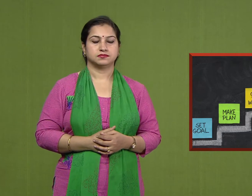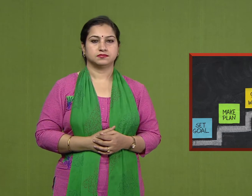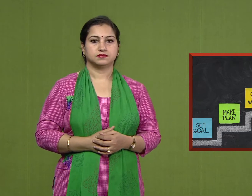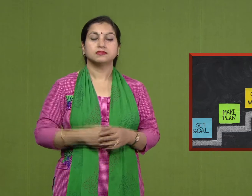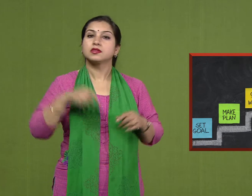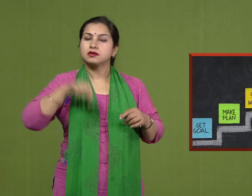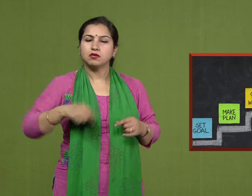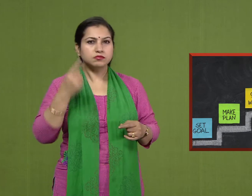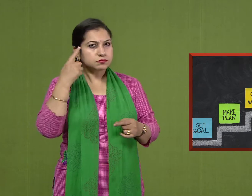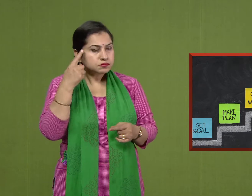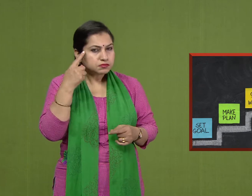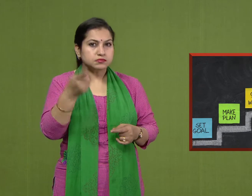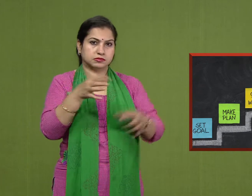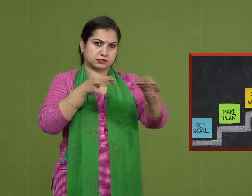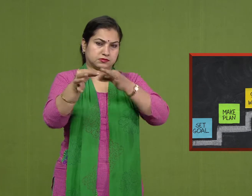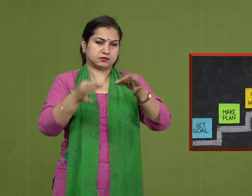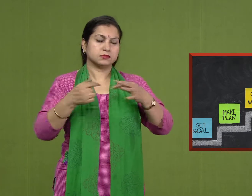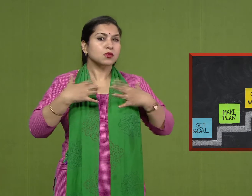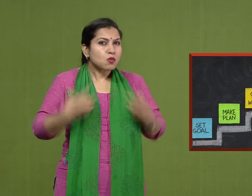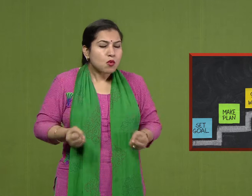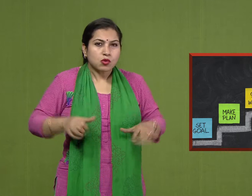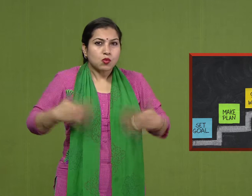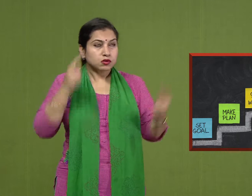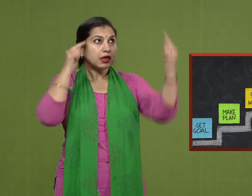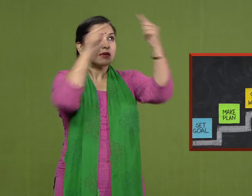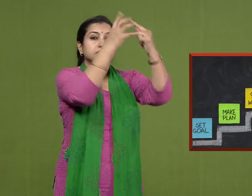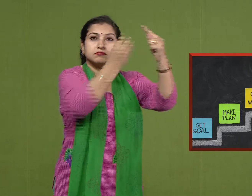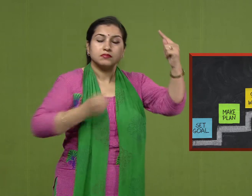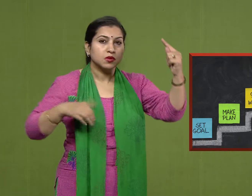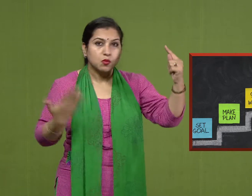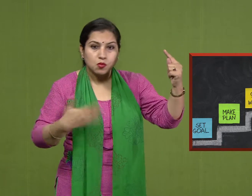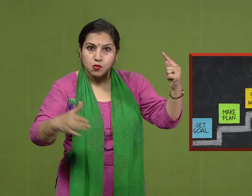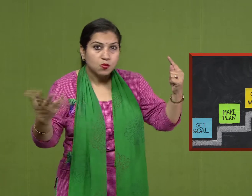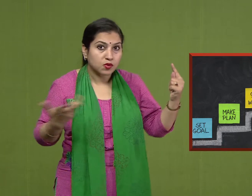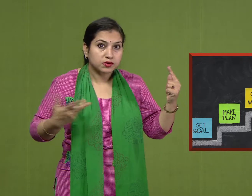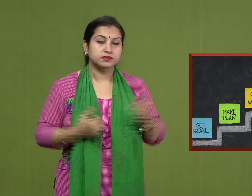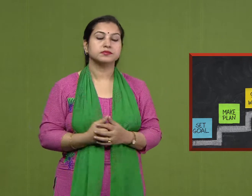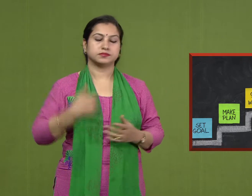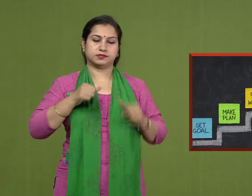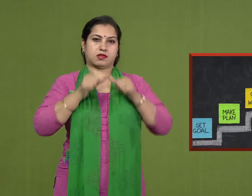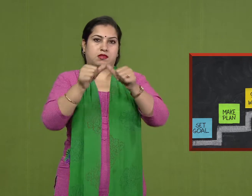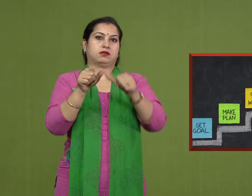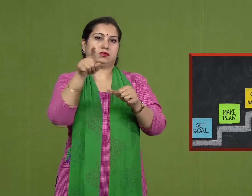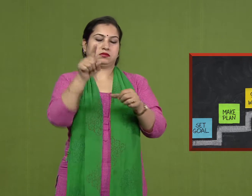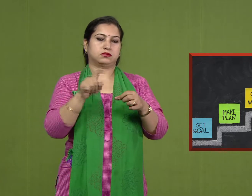Now, let us understand what we need to achieve our goals. Let me ask you a question.